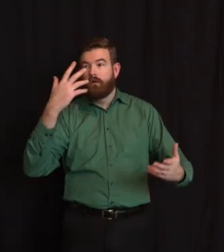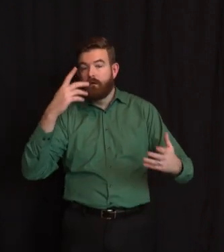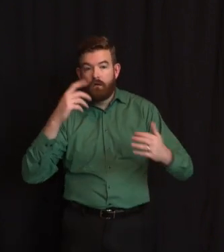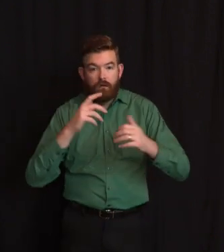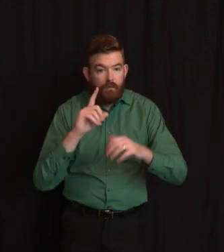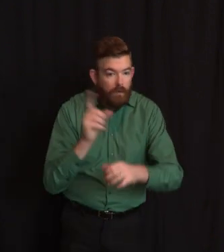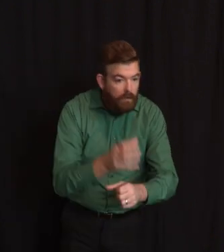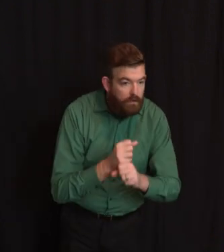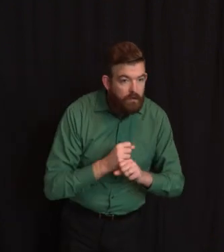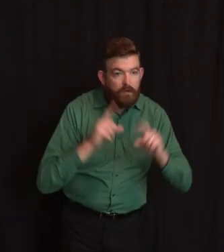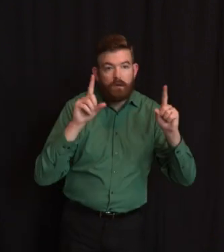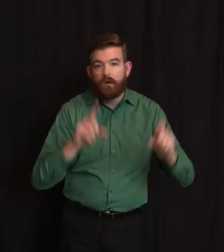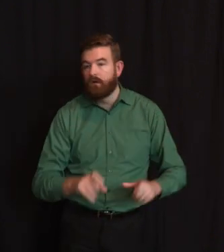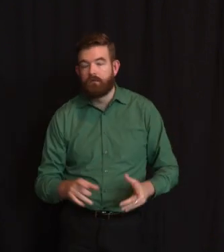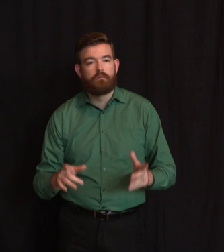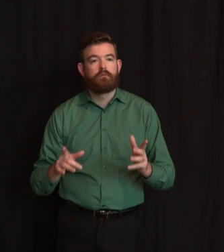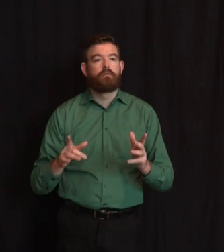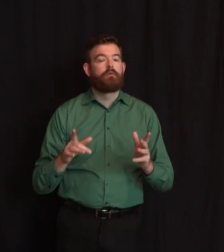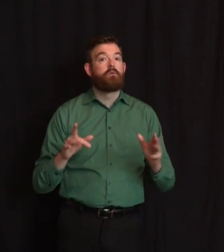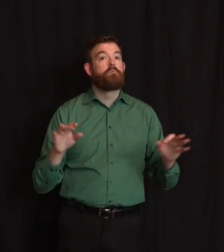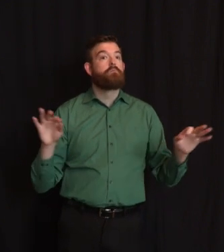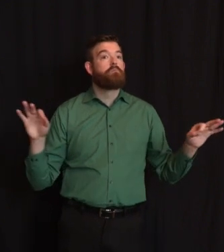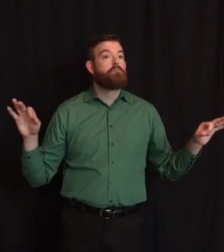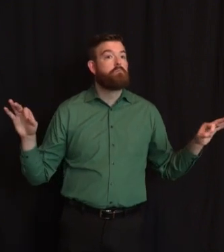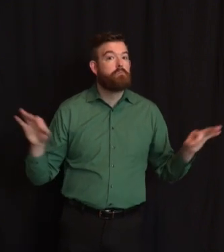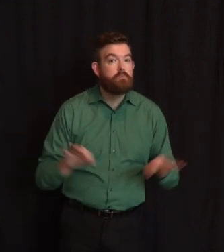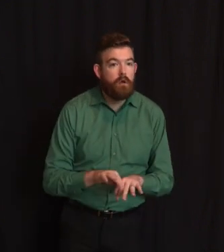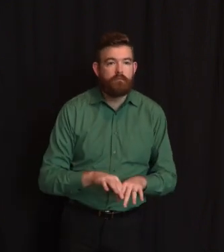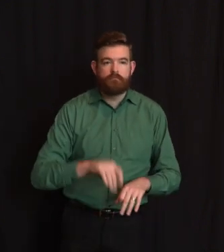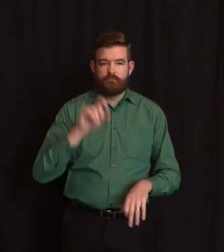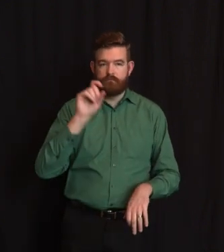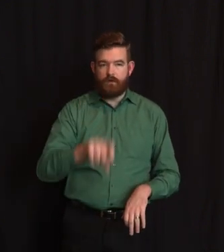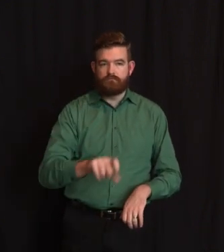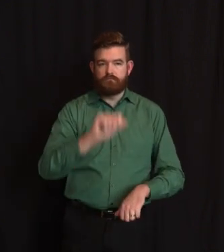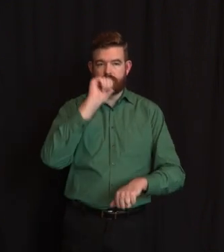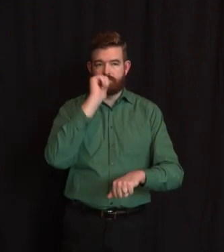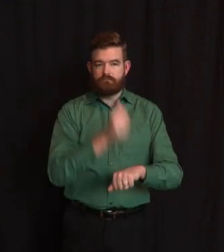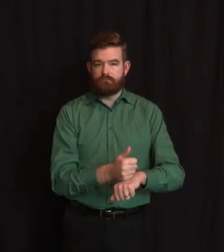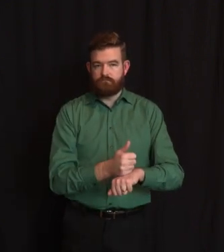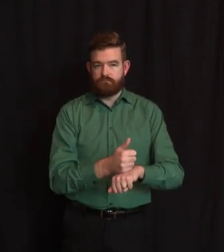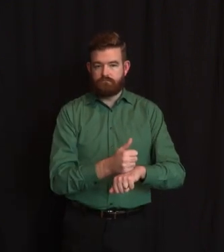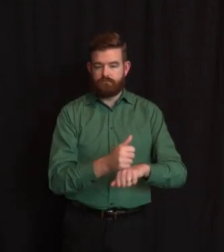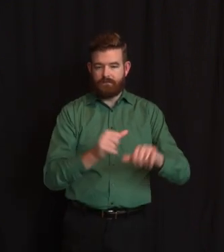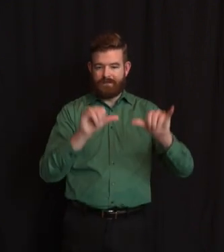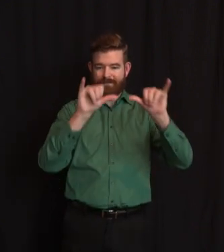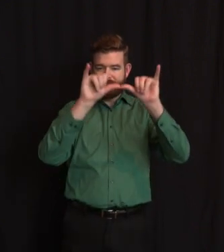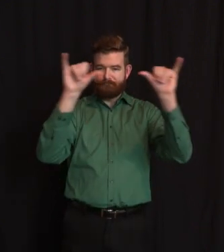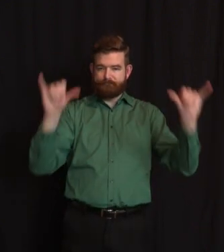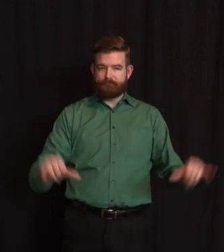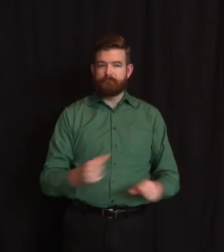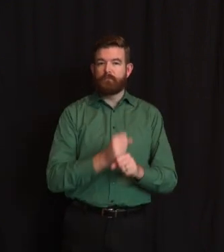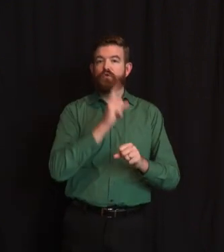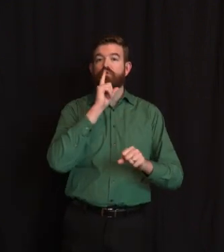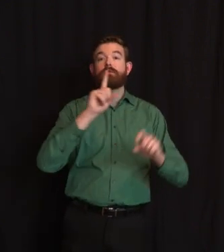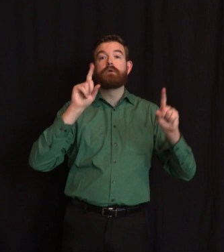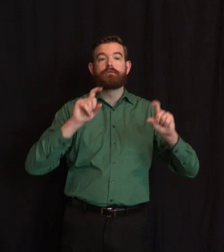place that meets the standards that we're going to need and a contact tracing regime in place that meets the standards that we're going